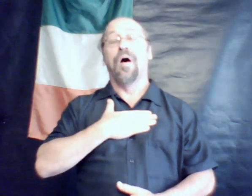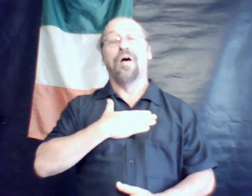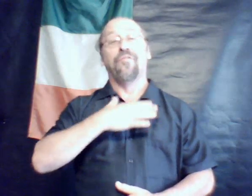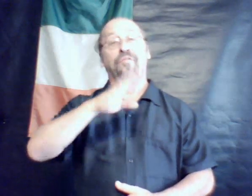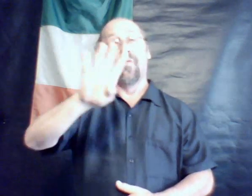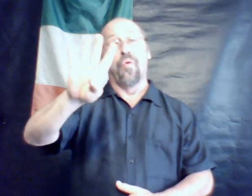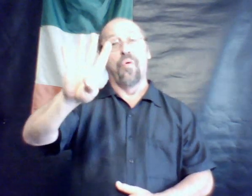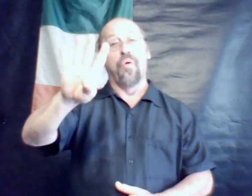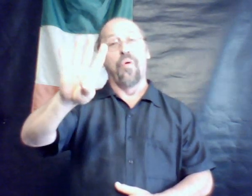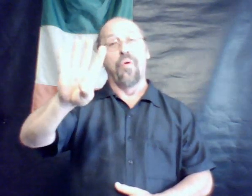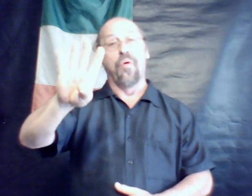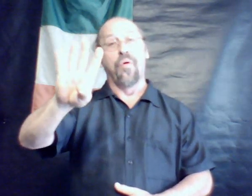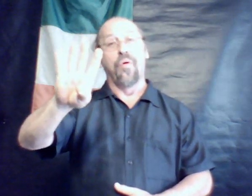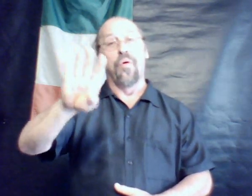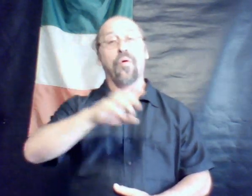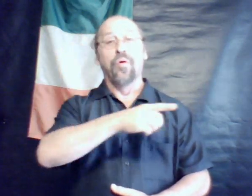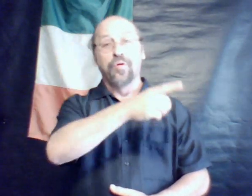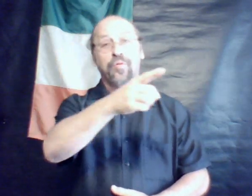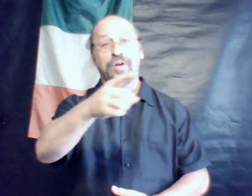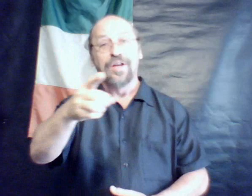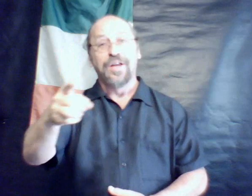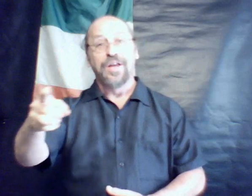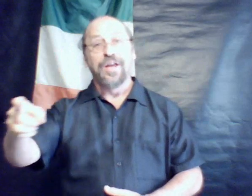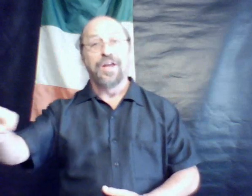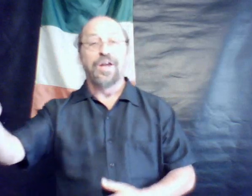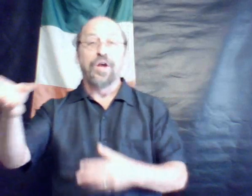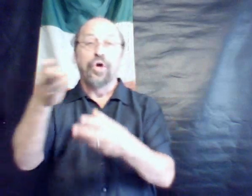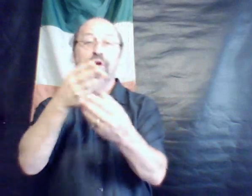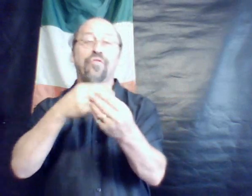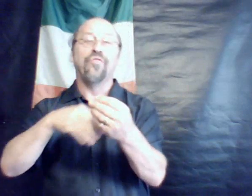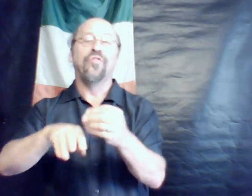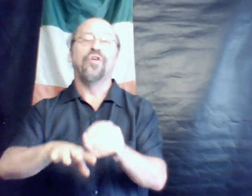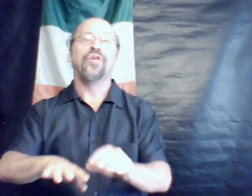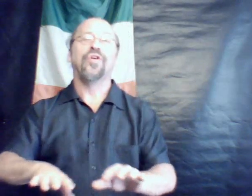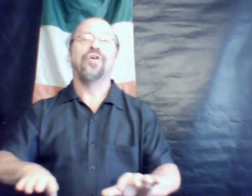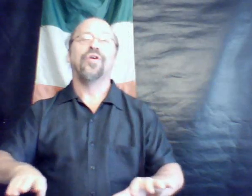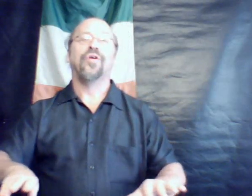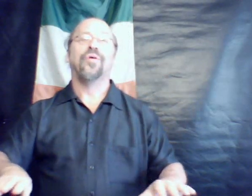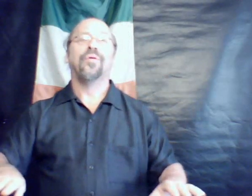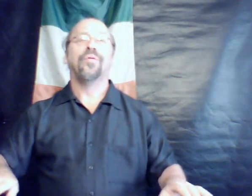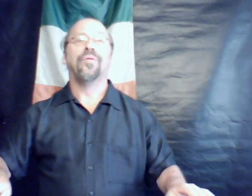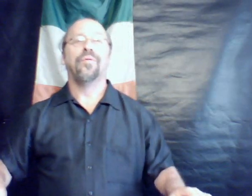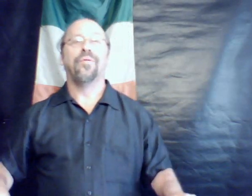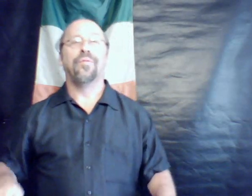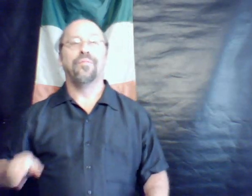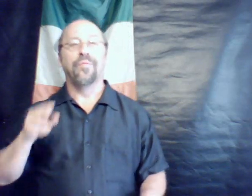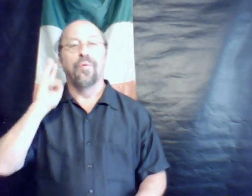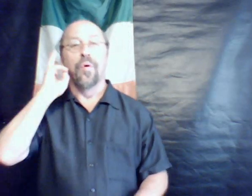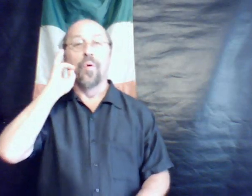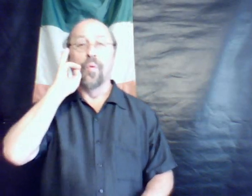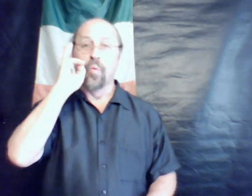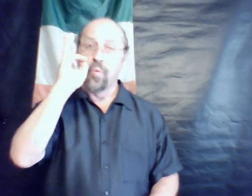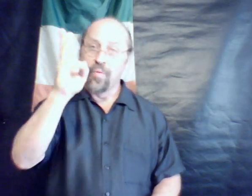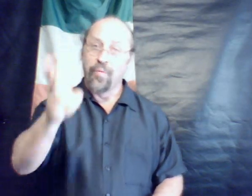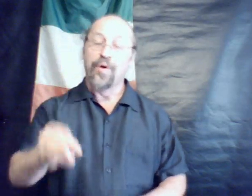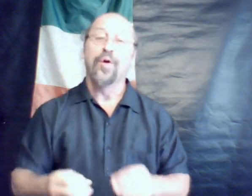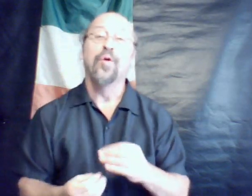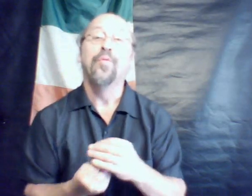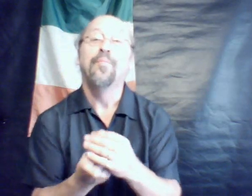my false green fields, will